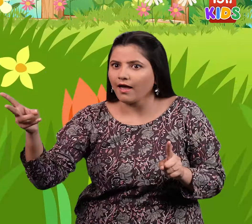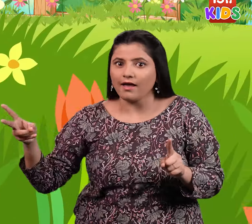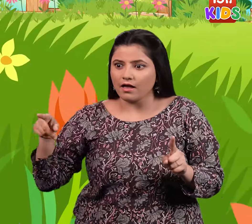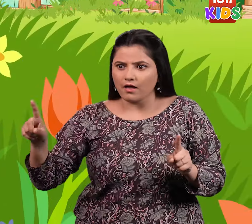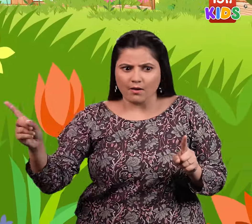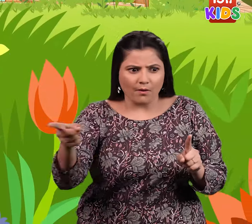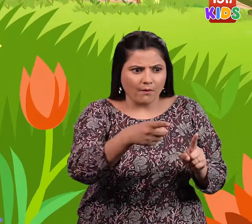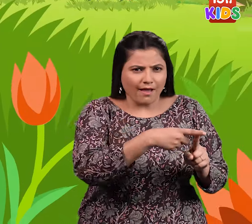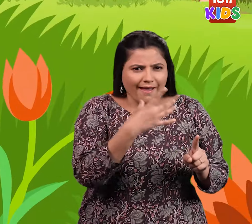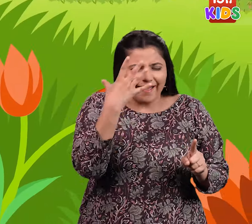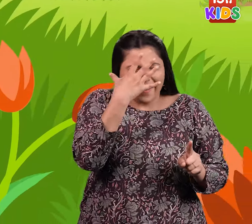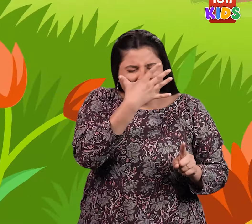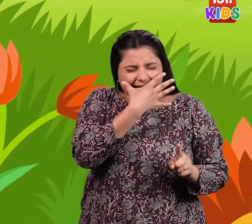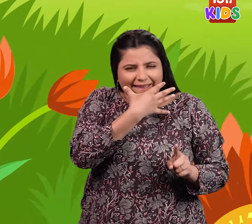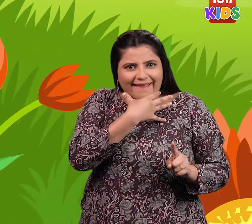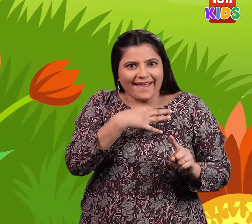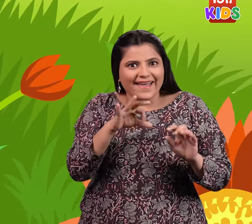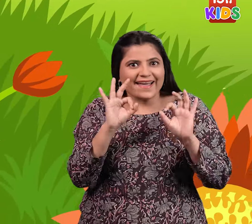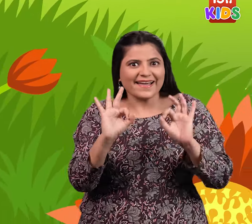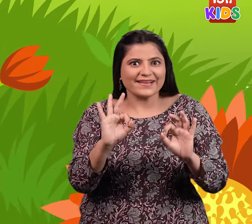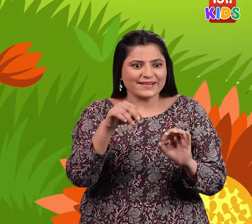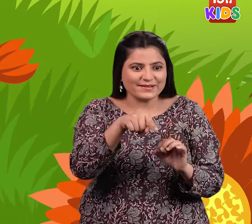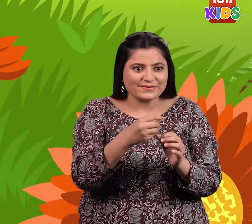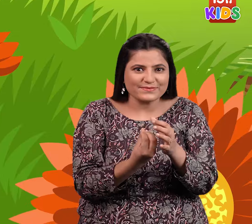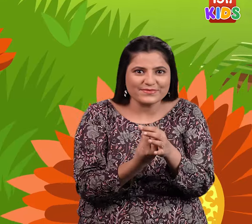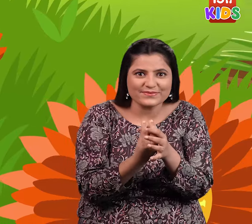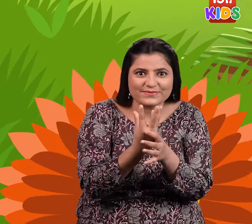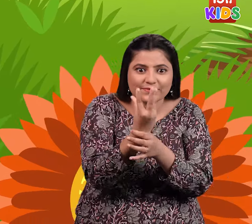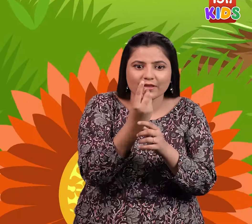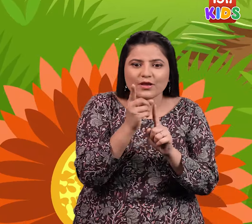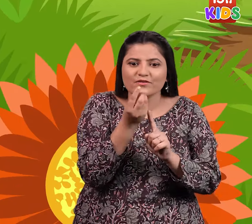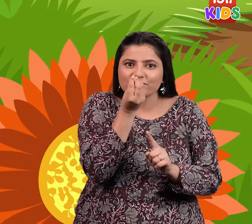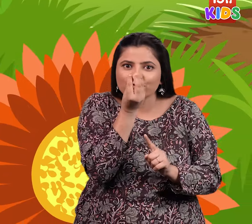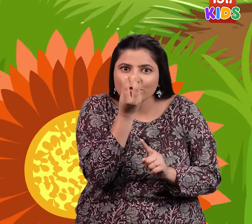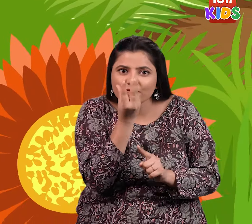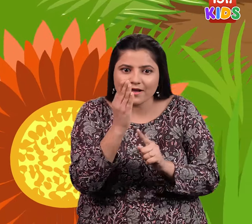These plants were very beautiful with pretty flowers and leaves.